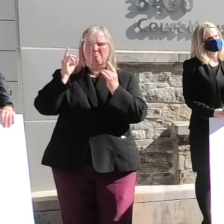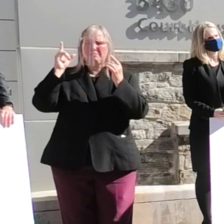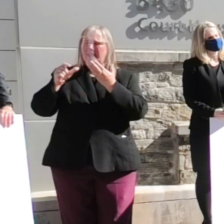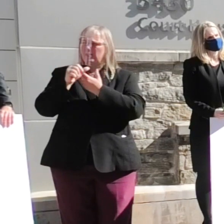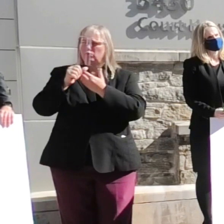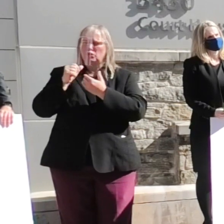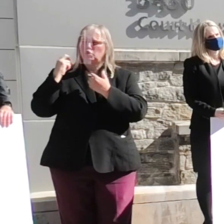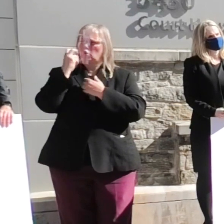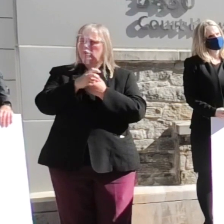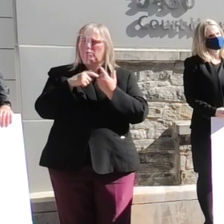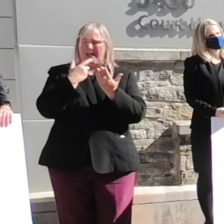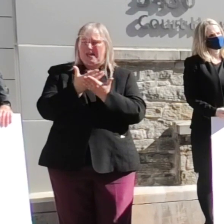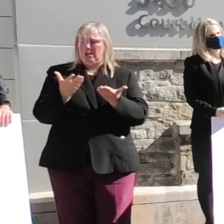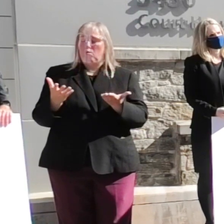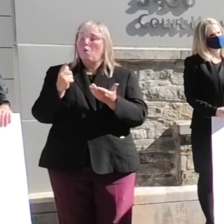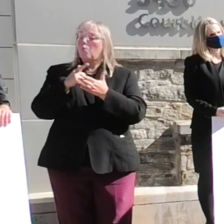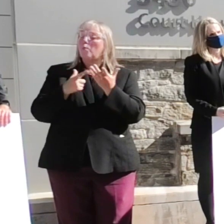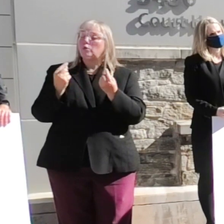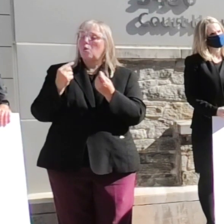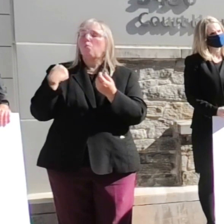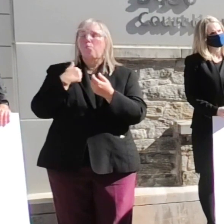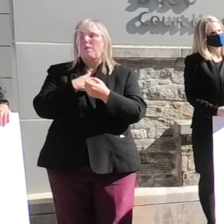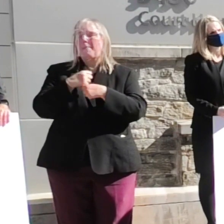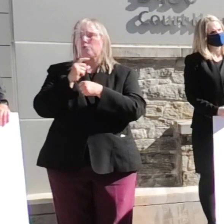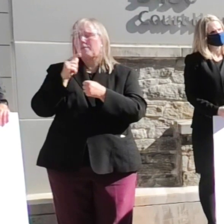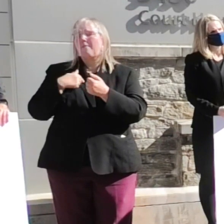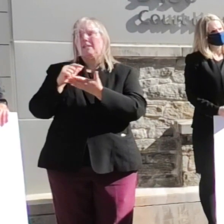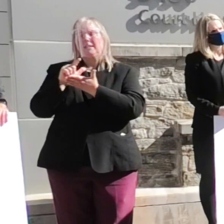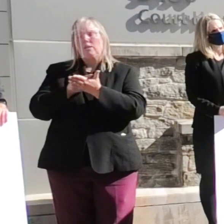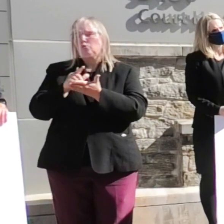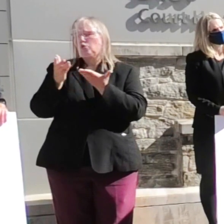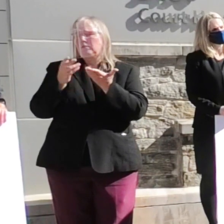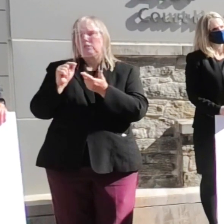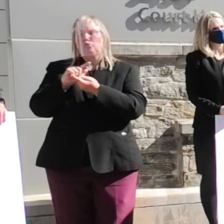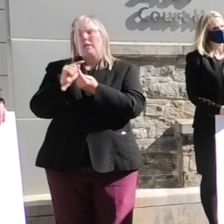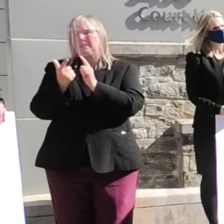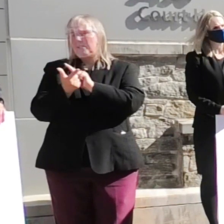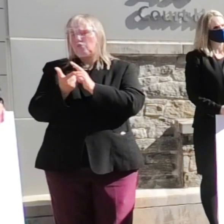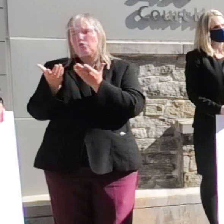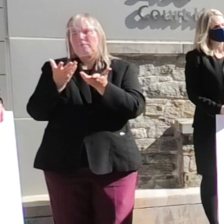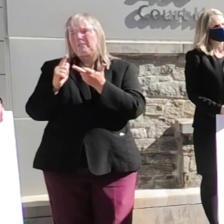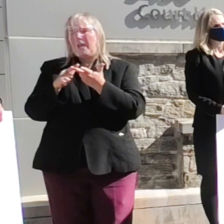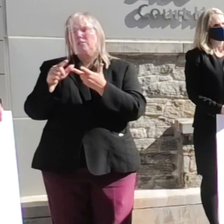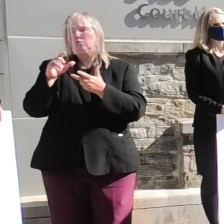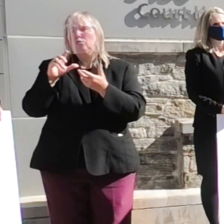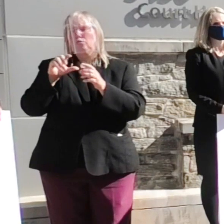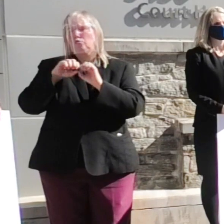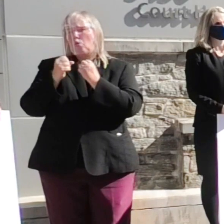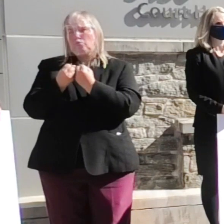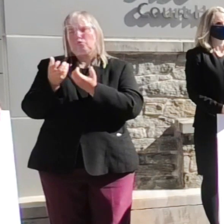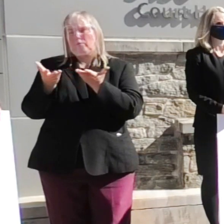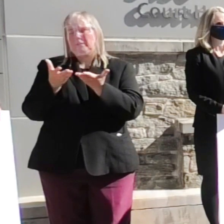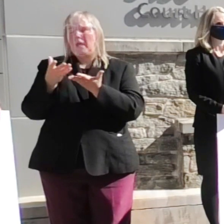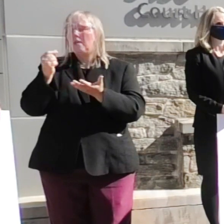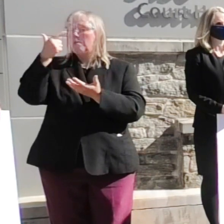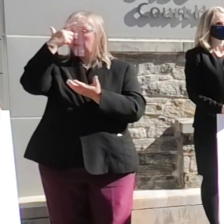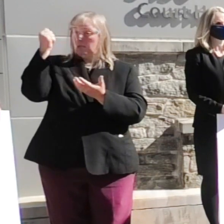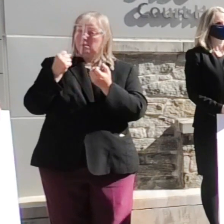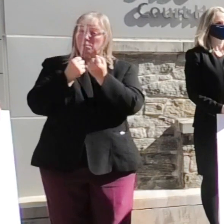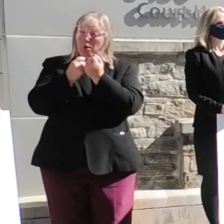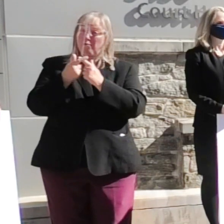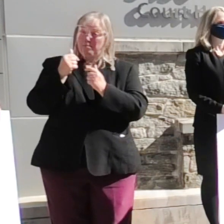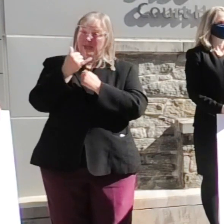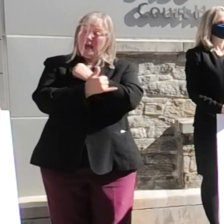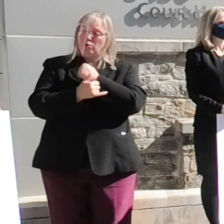get here and what we do is we make sure they have legal services translation services and social services and because of the support from the